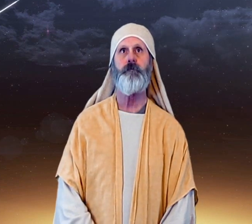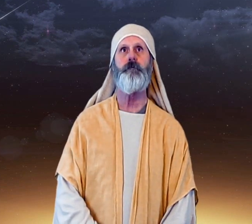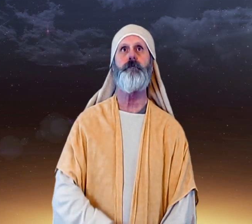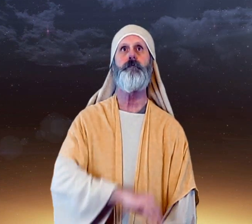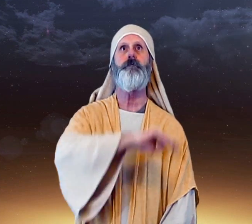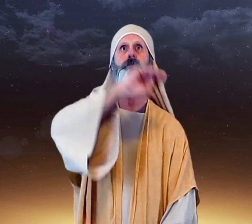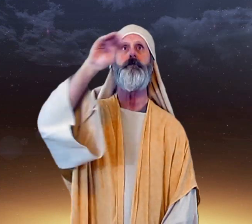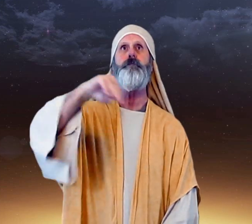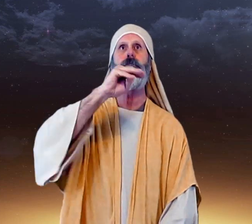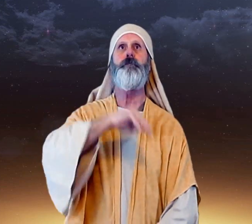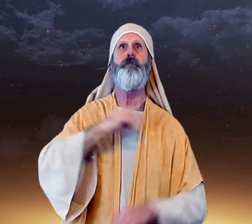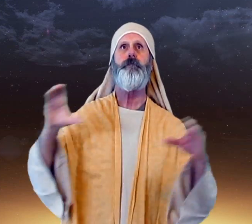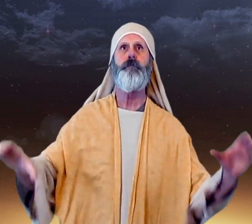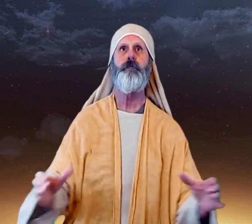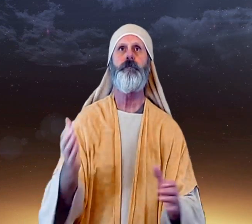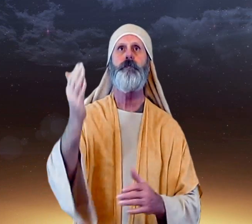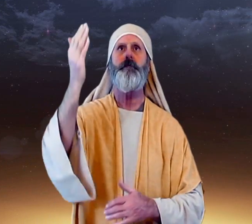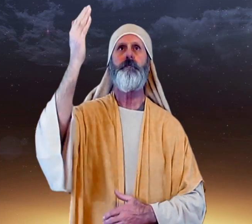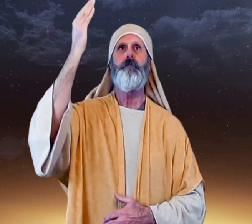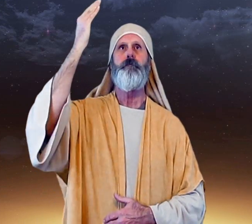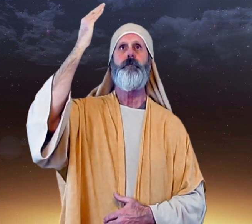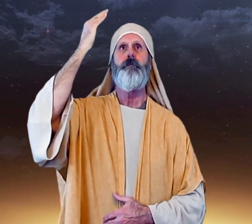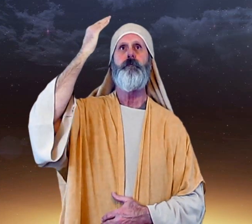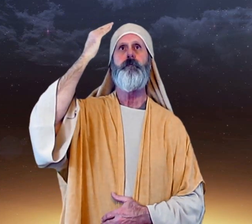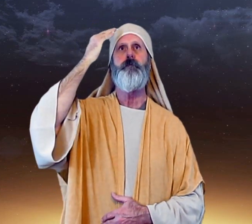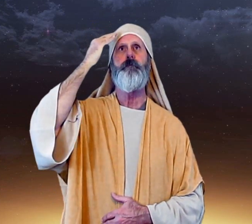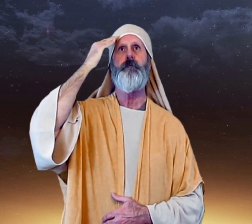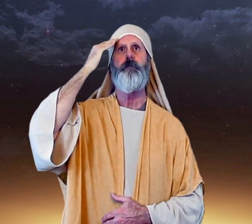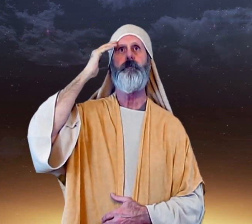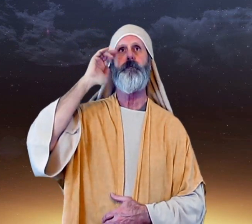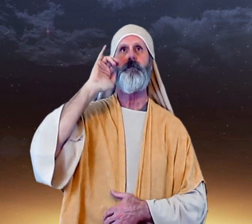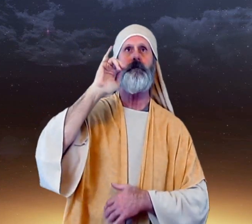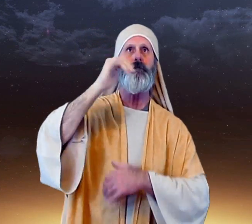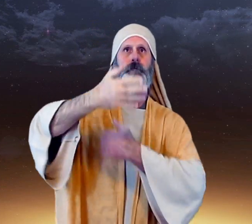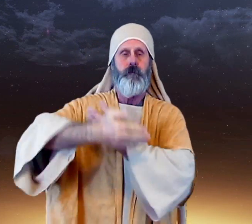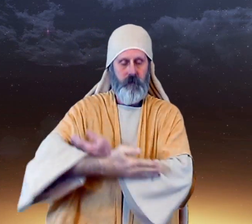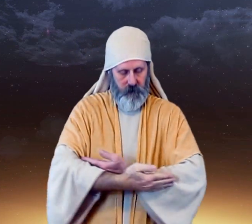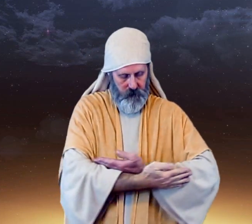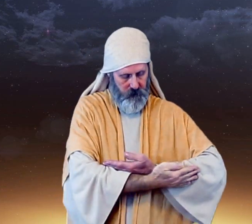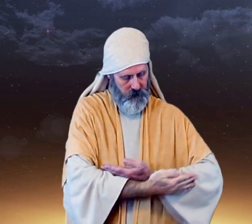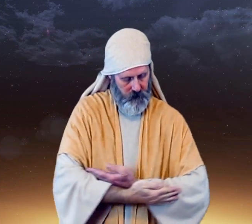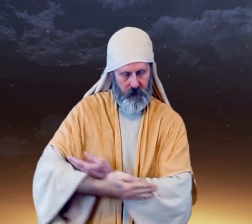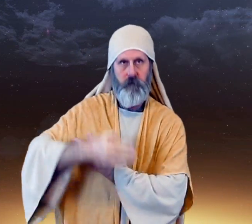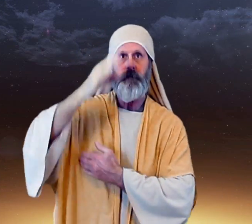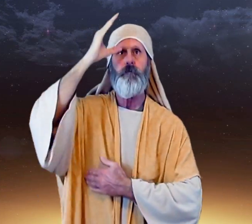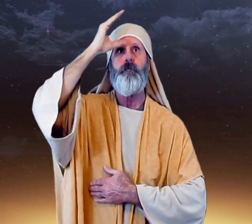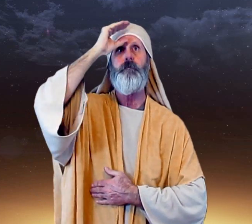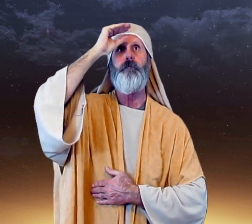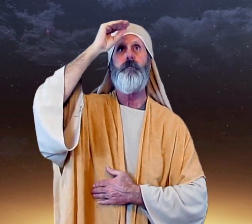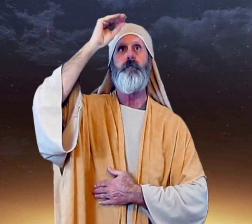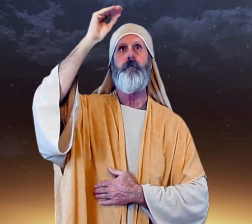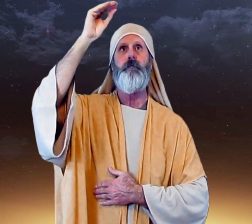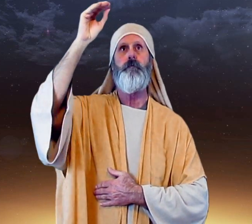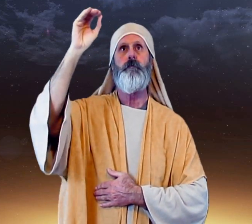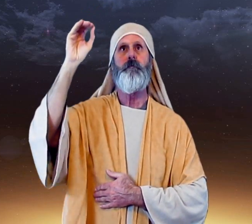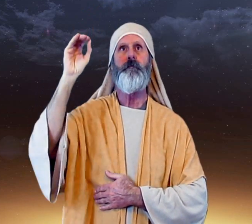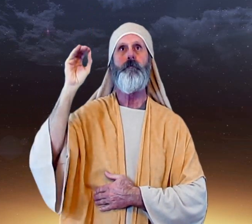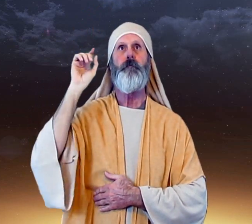Mary, did you know that your baby boy will